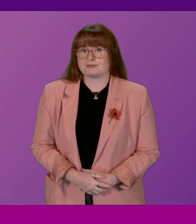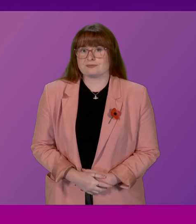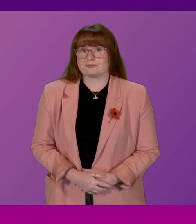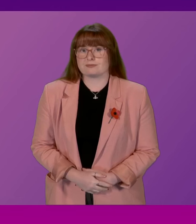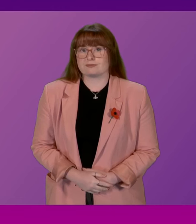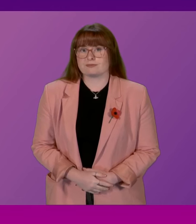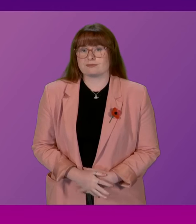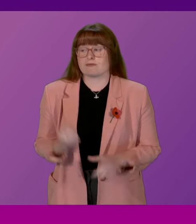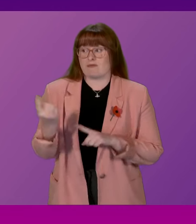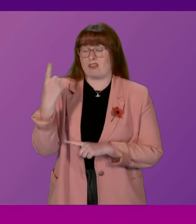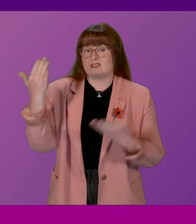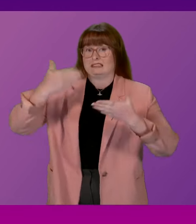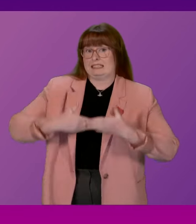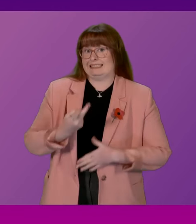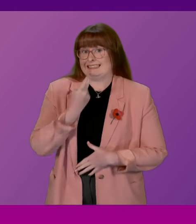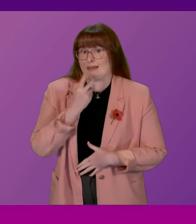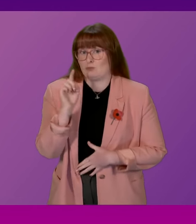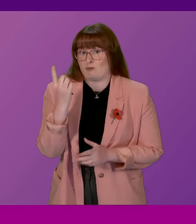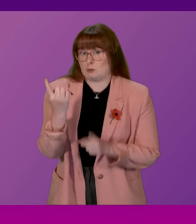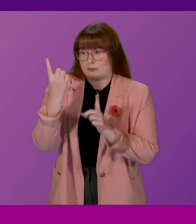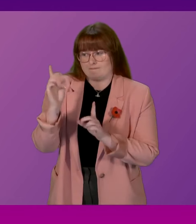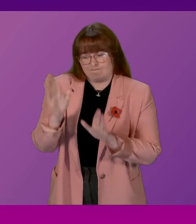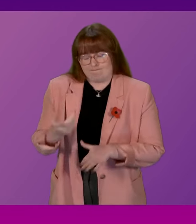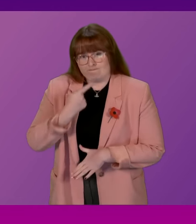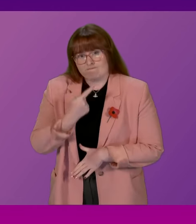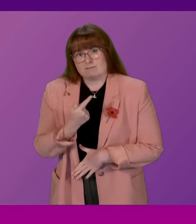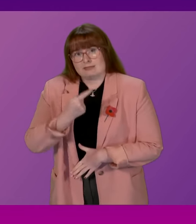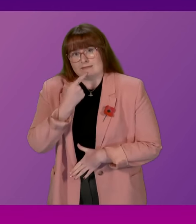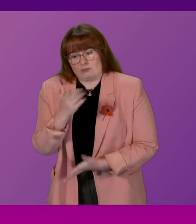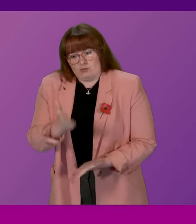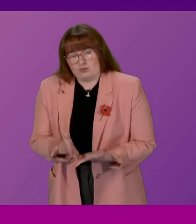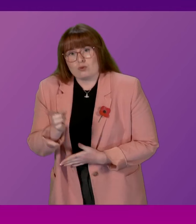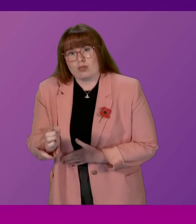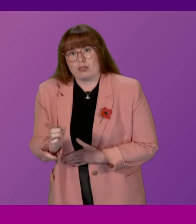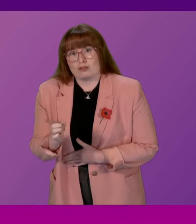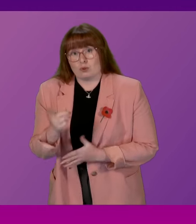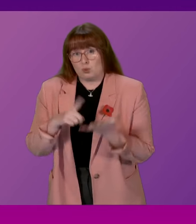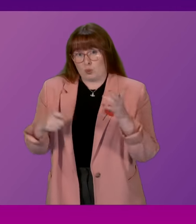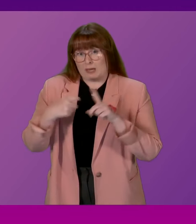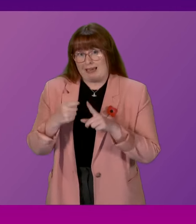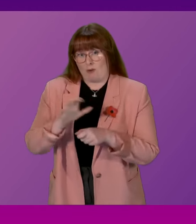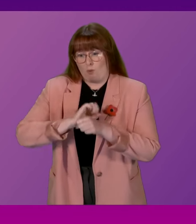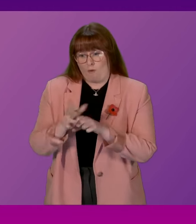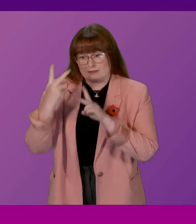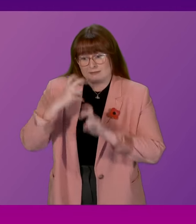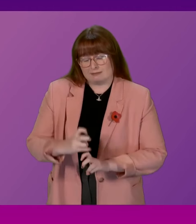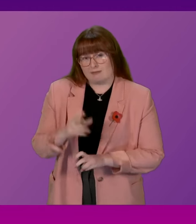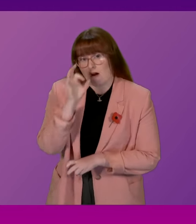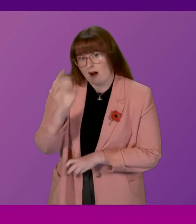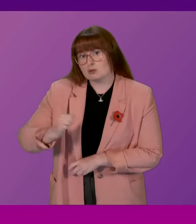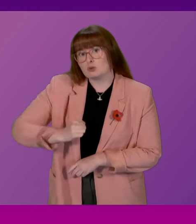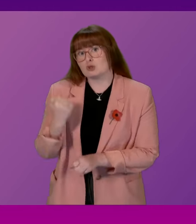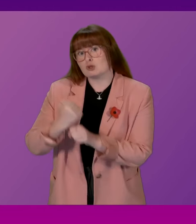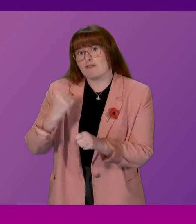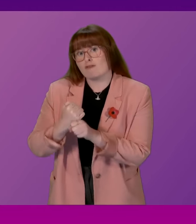night, the Deputy First Minister was forced to admit to this Parliament that the UK COVID Inquiry sent a request to the Scottish Government